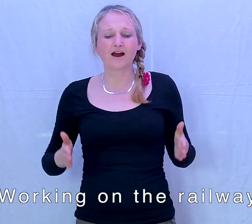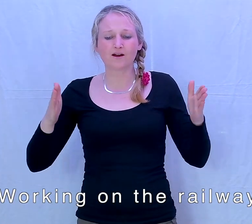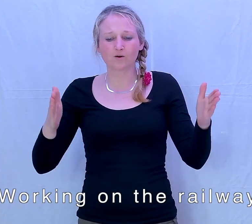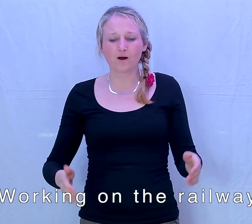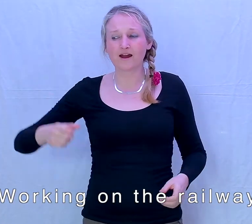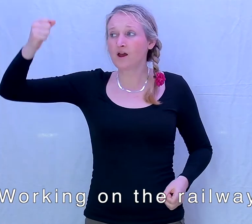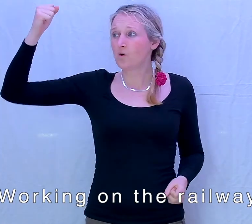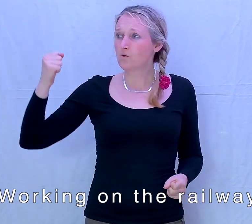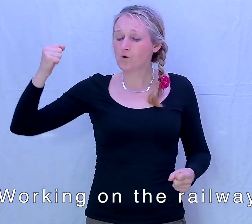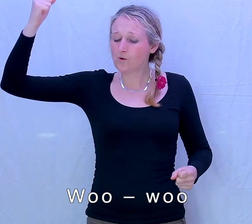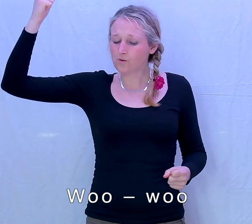railway.